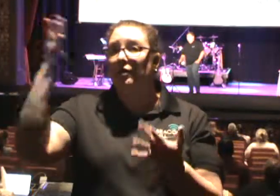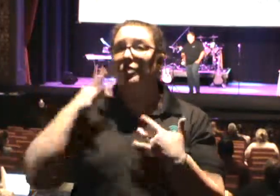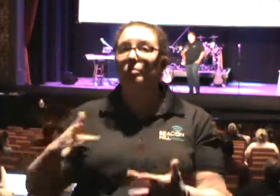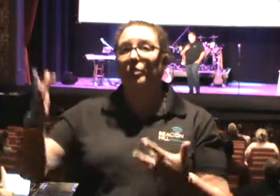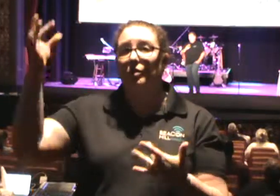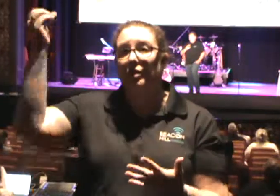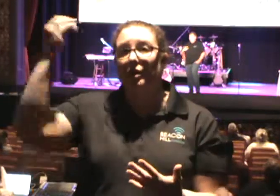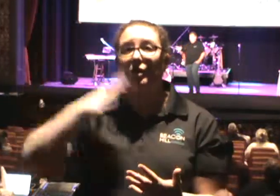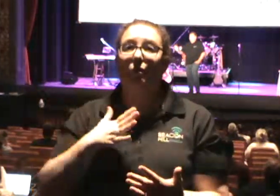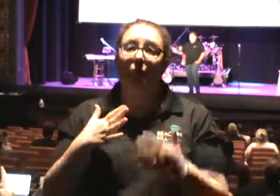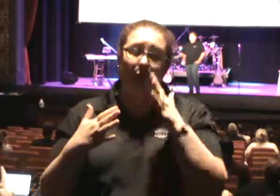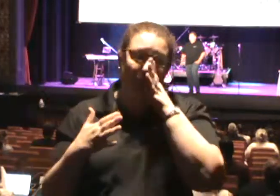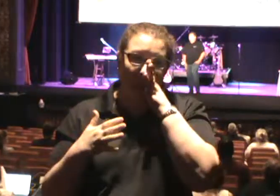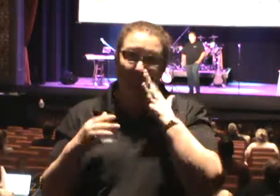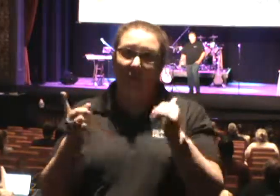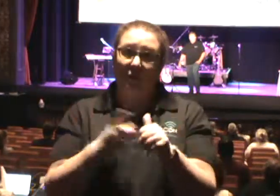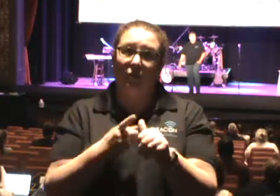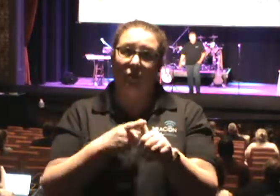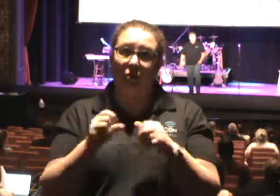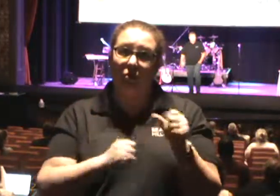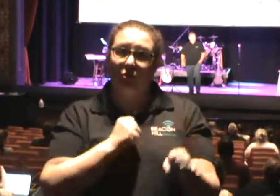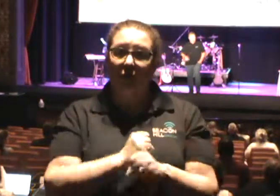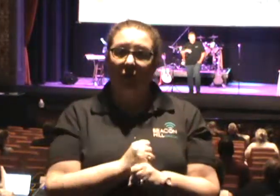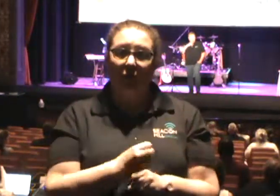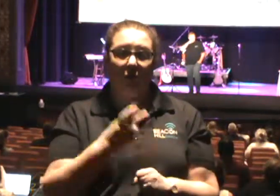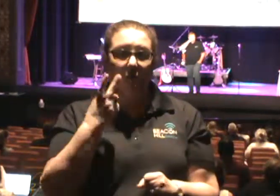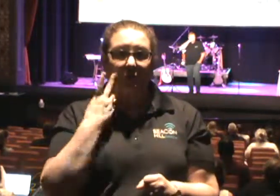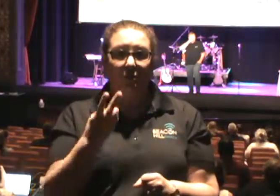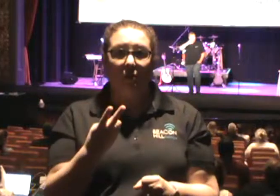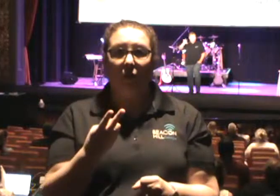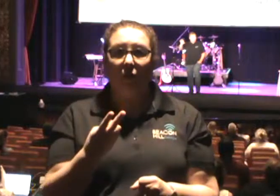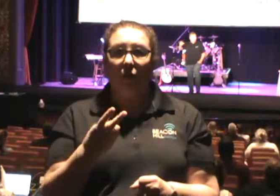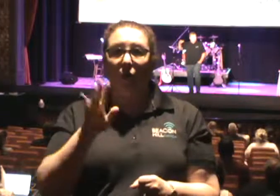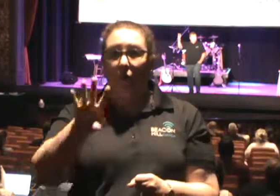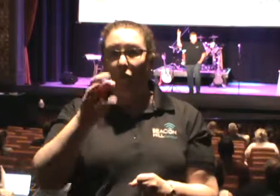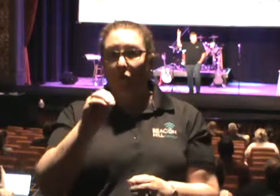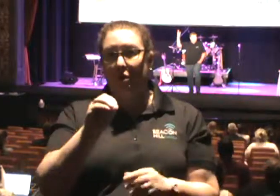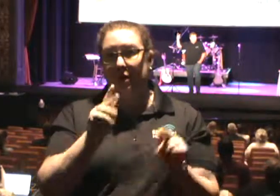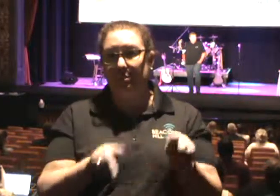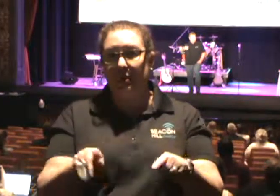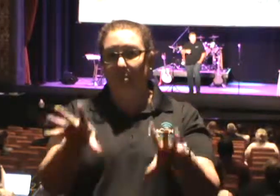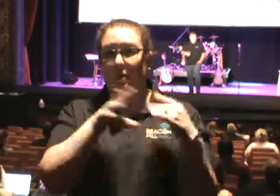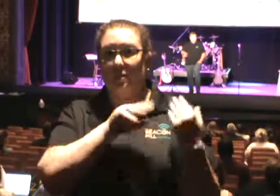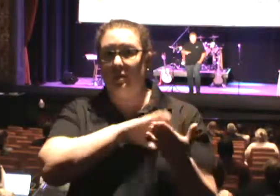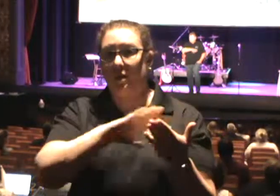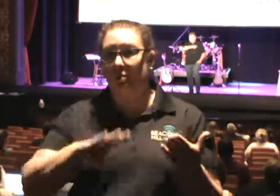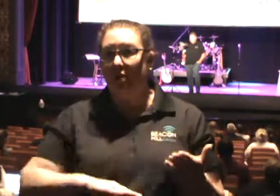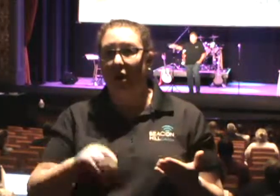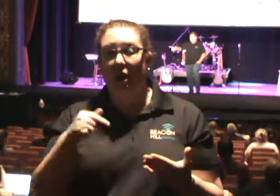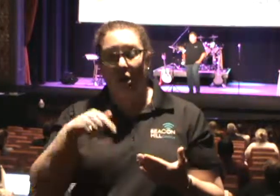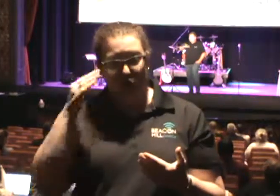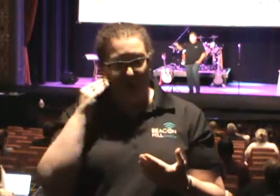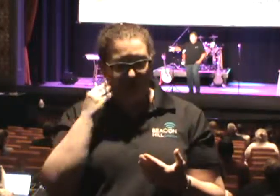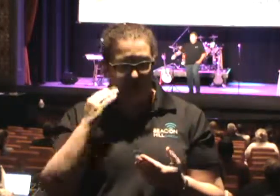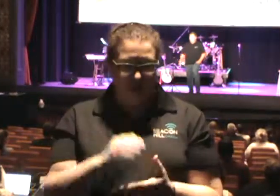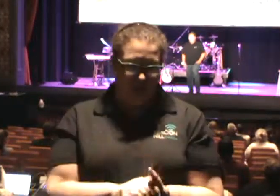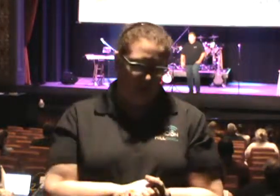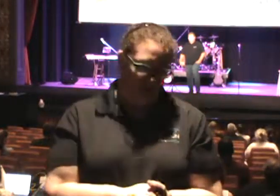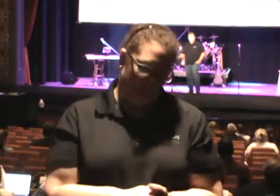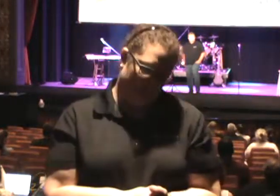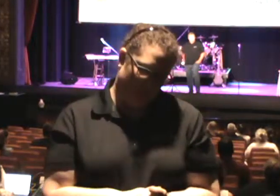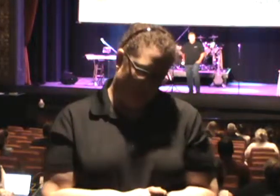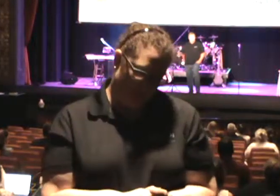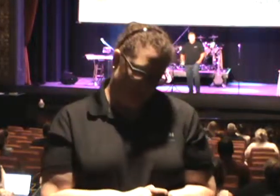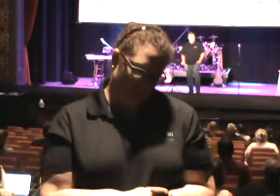in the first year of being there, we had to see 40 people come to Christ. I mean, you would think that and be like, there's like right down here, is that dead?